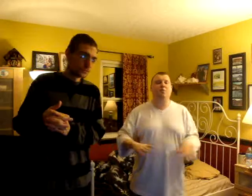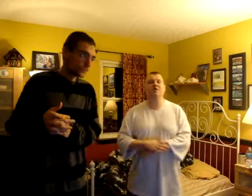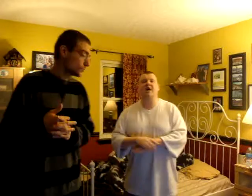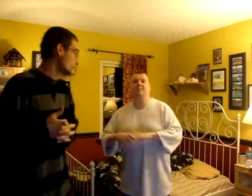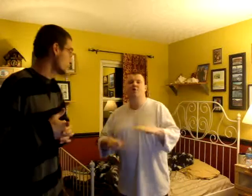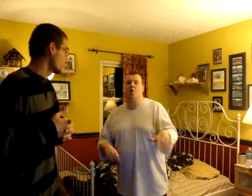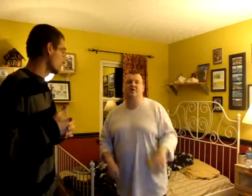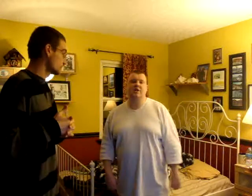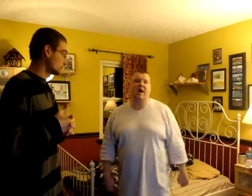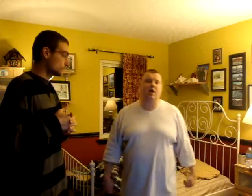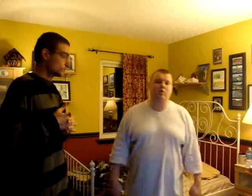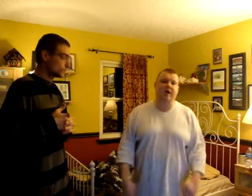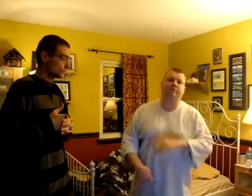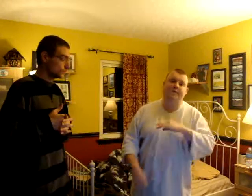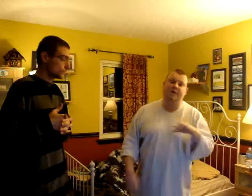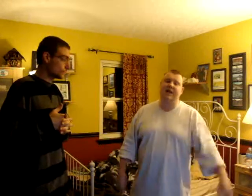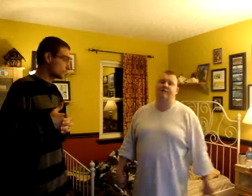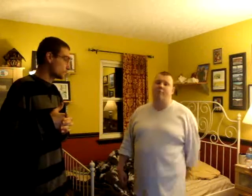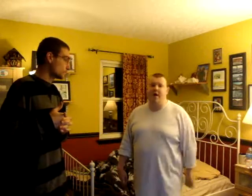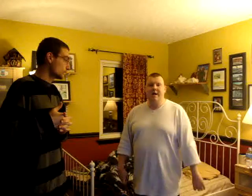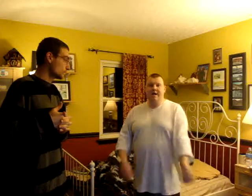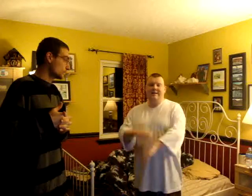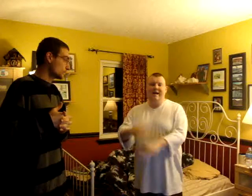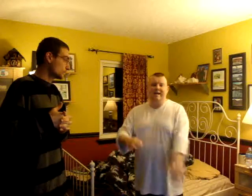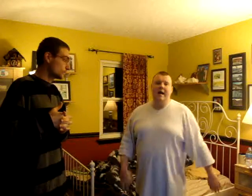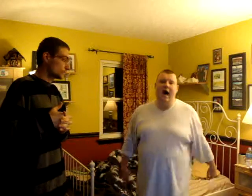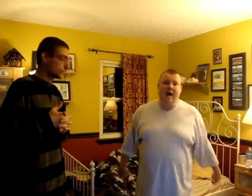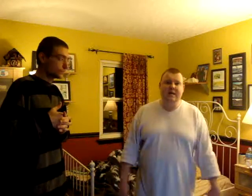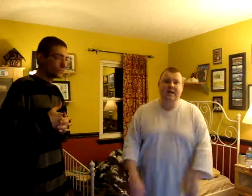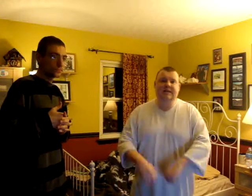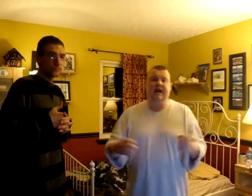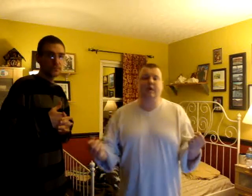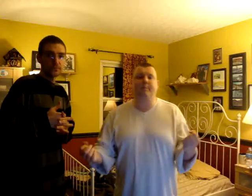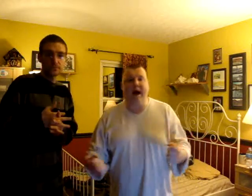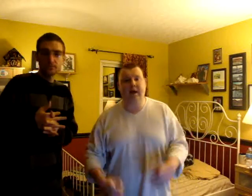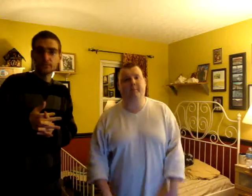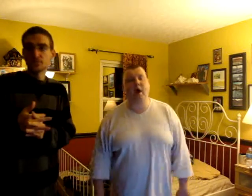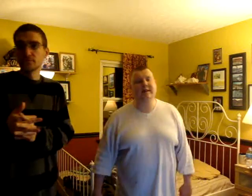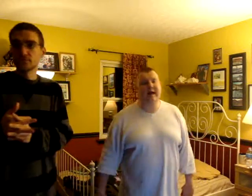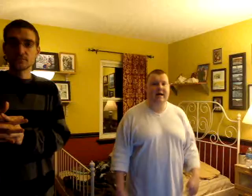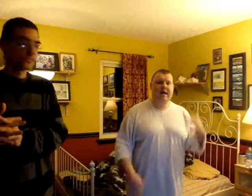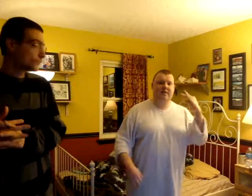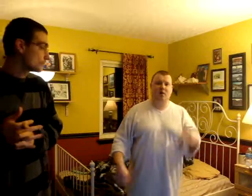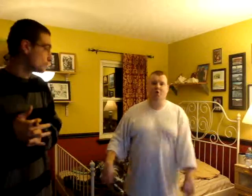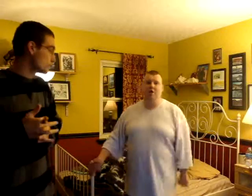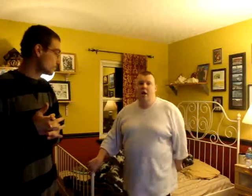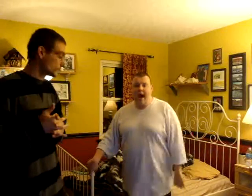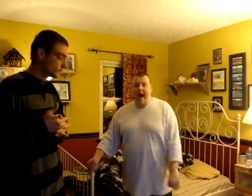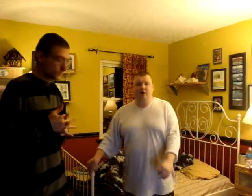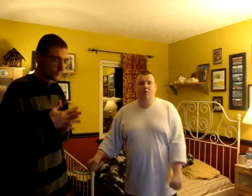through the top of the charts. And y'all know that I'll rip your life apart. Like I'm takin' your body apart like a surgeon. And you